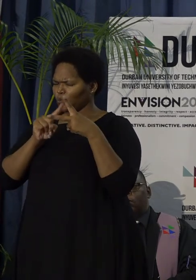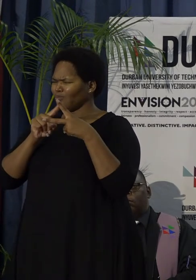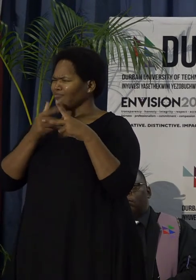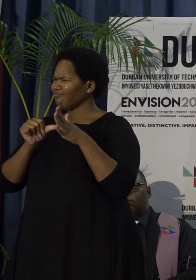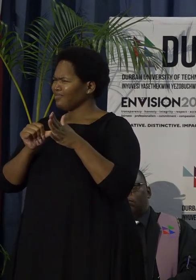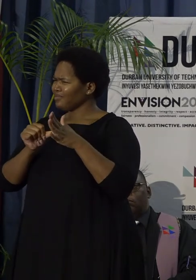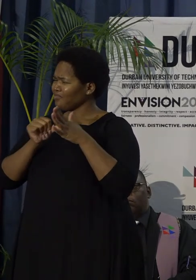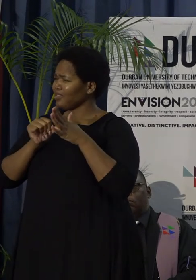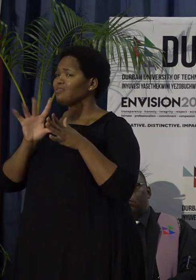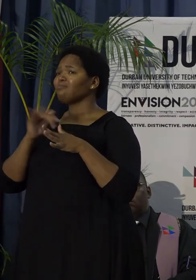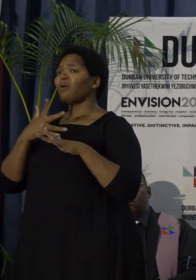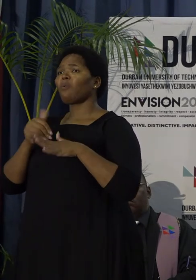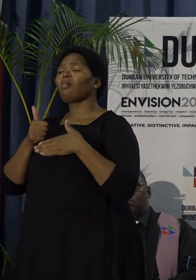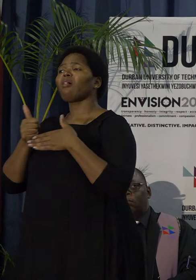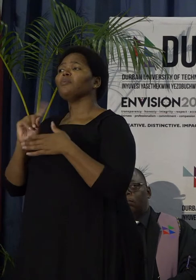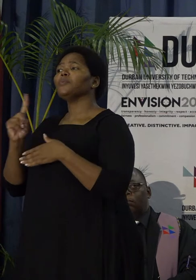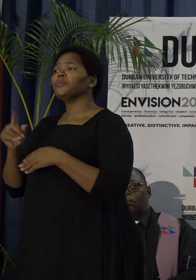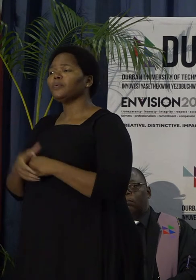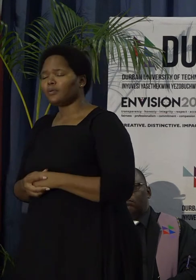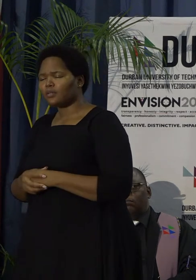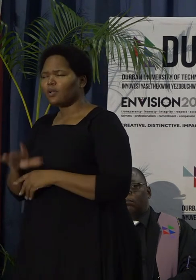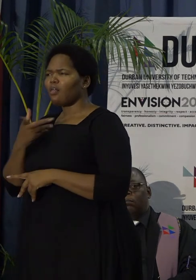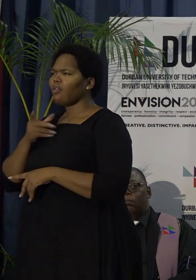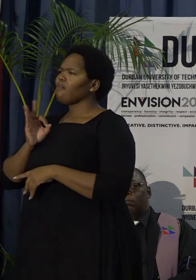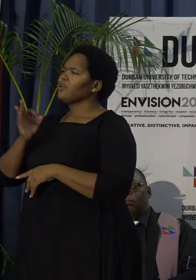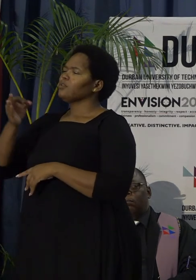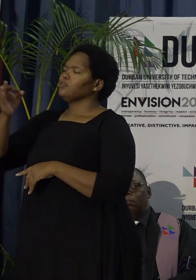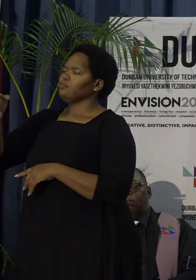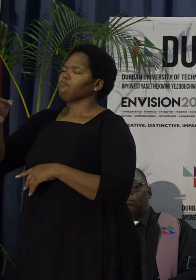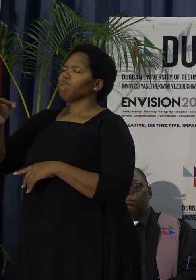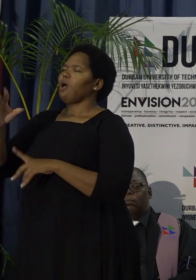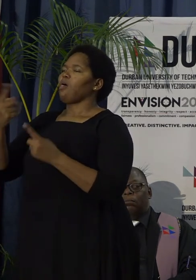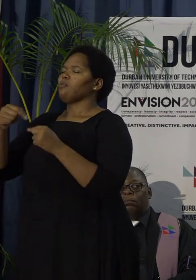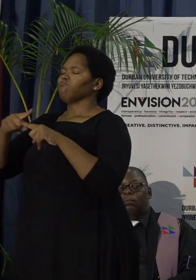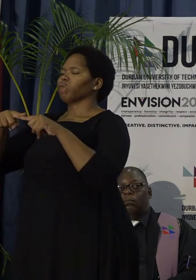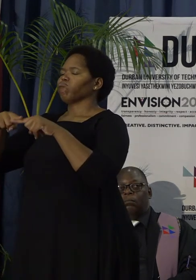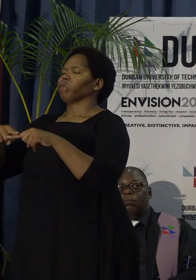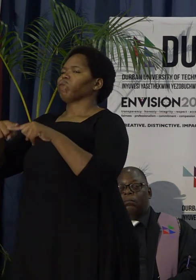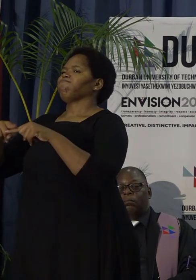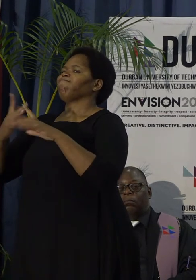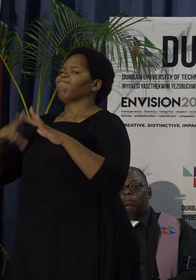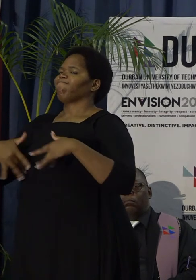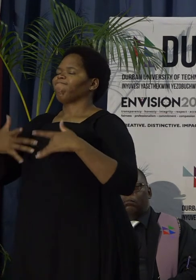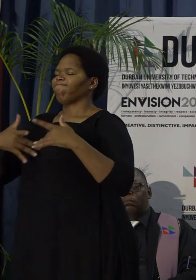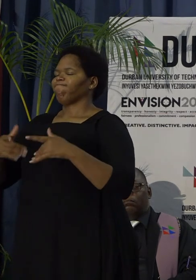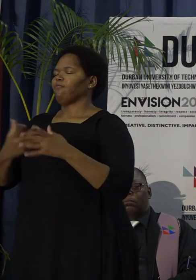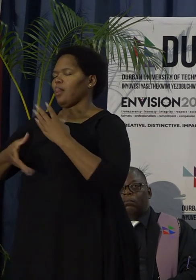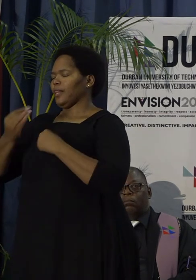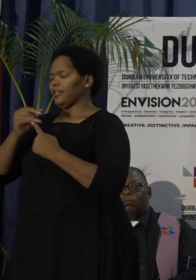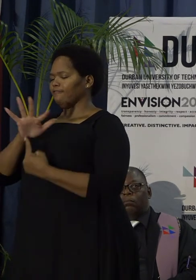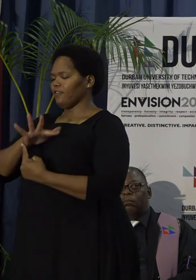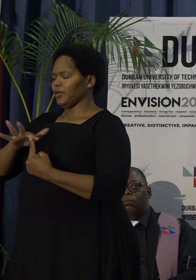a compelling and a future-oriented living and learning environment.